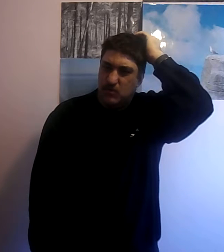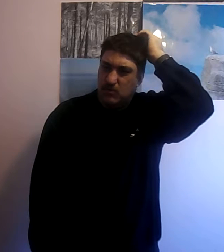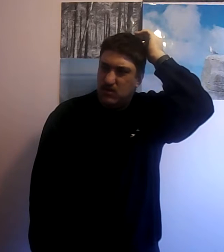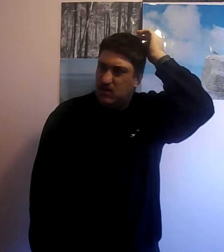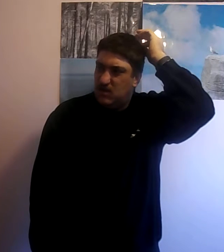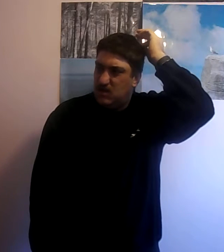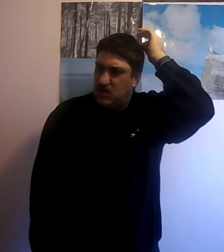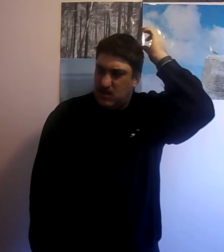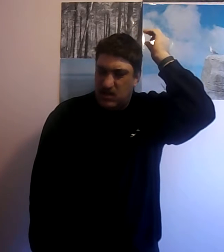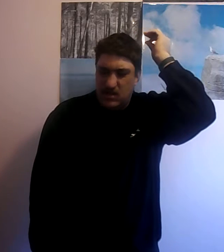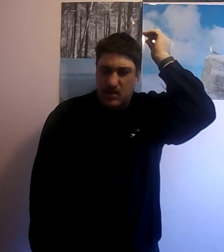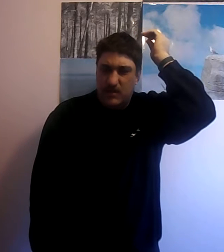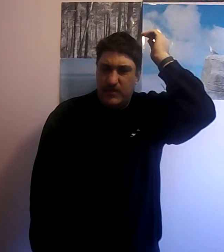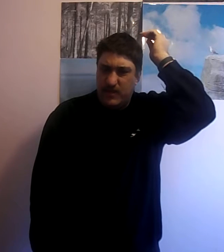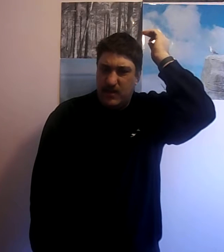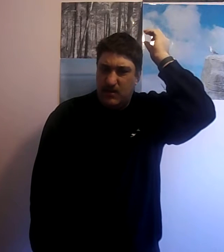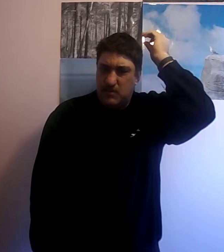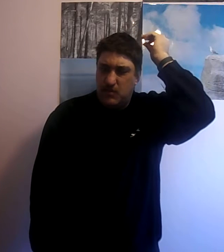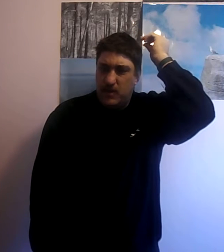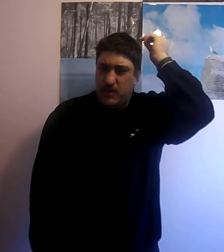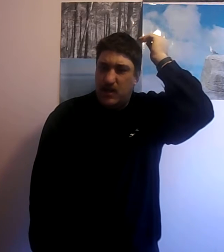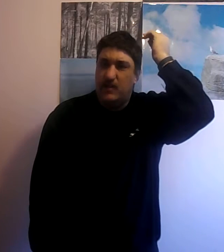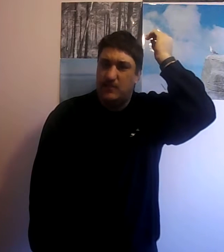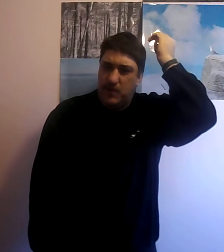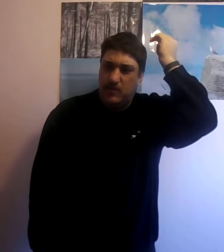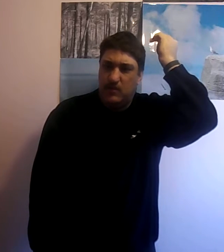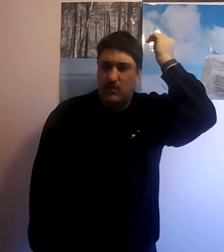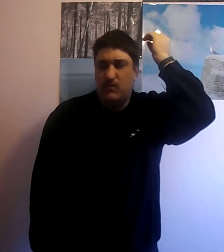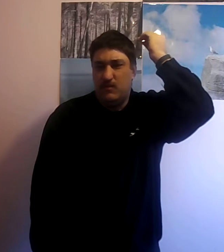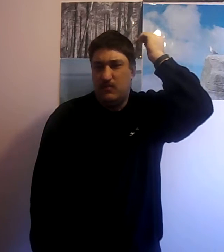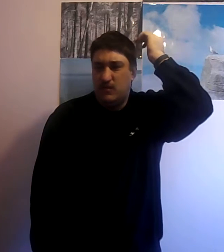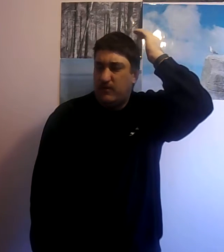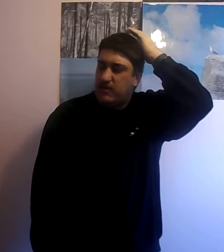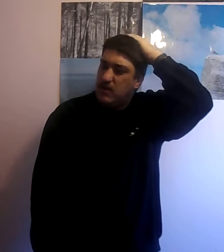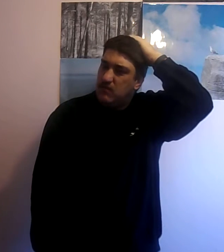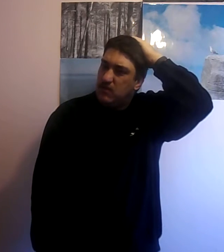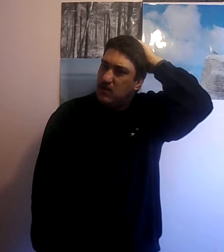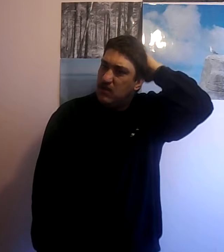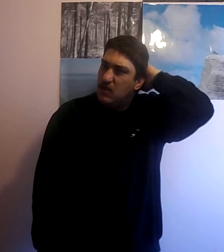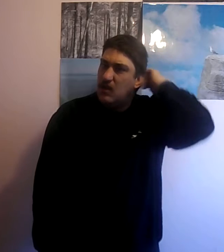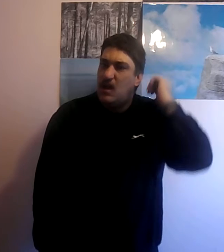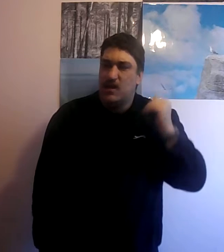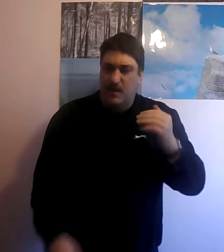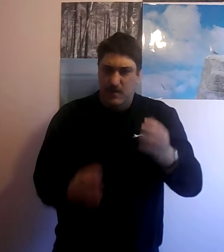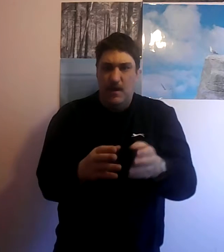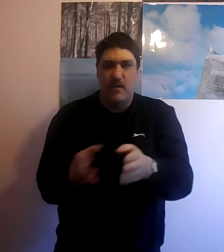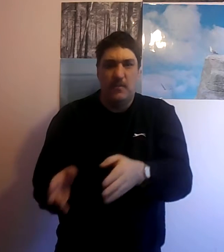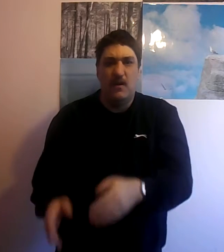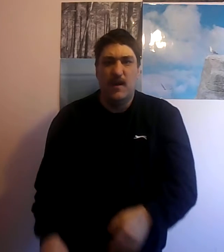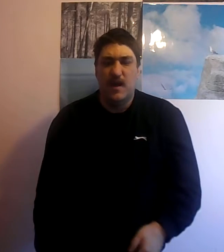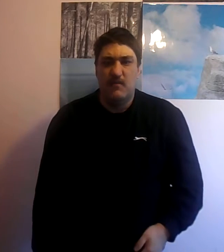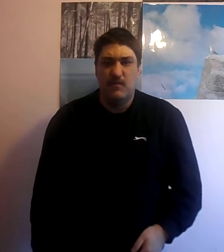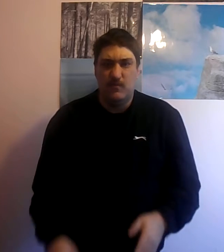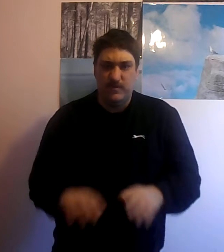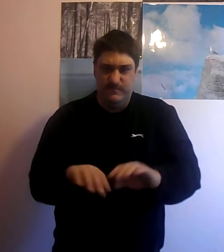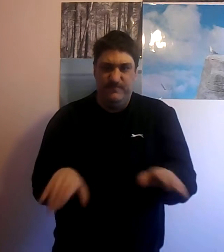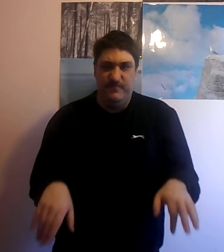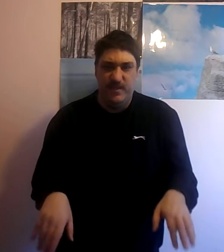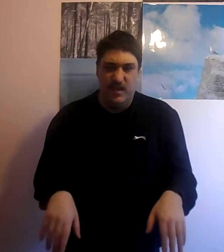that got a bit weird and Peach was one on one of the teams and like the Mario Party games well in that